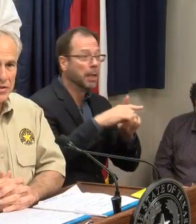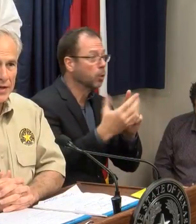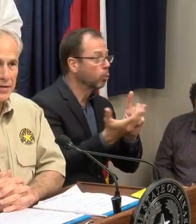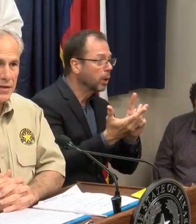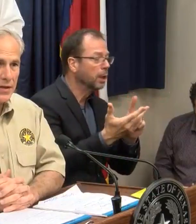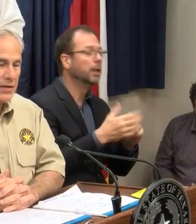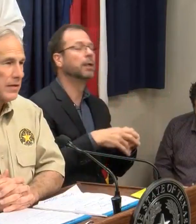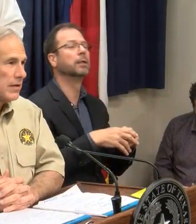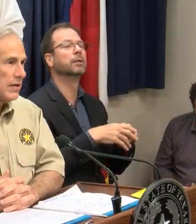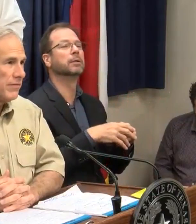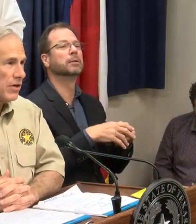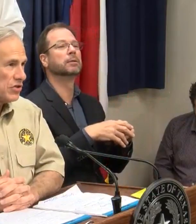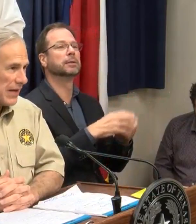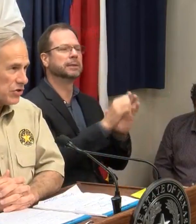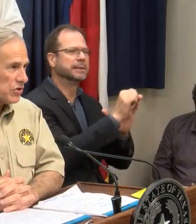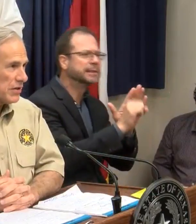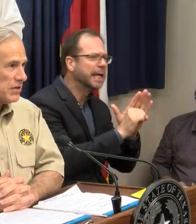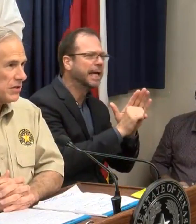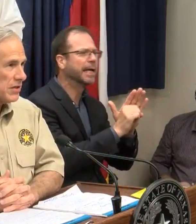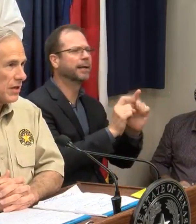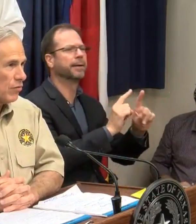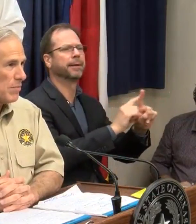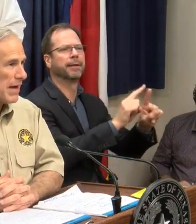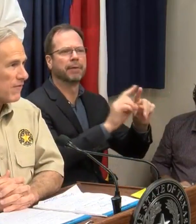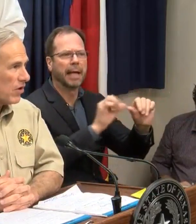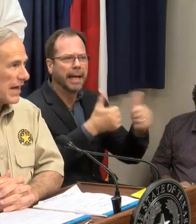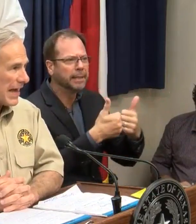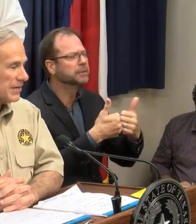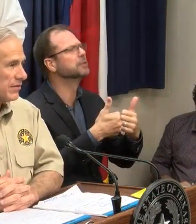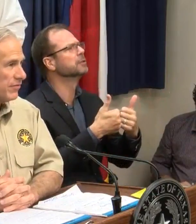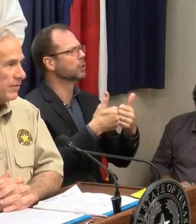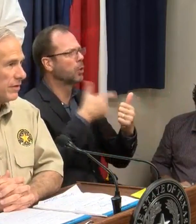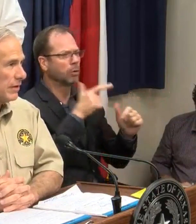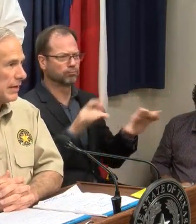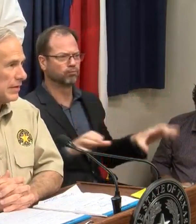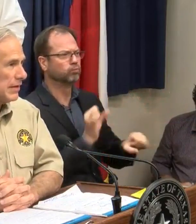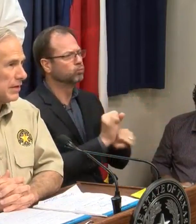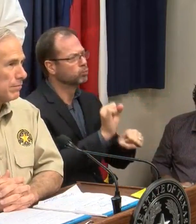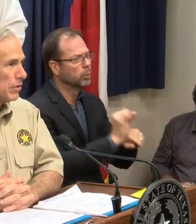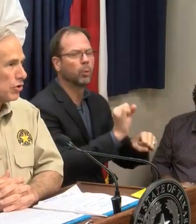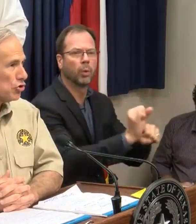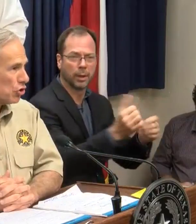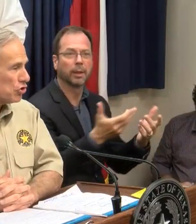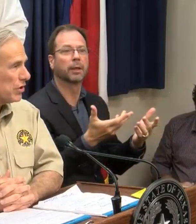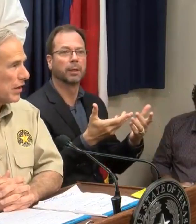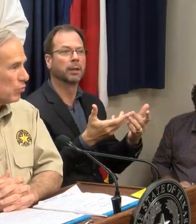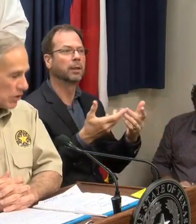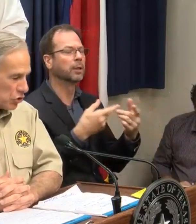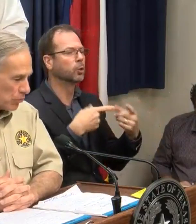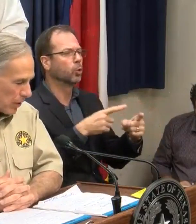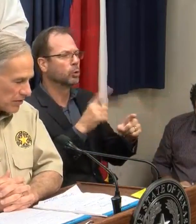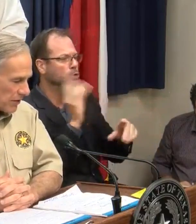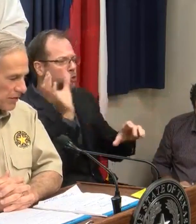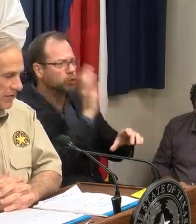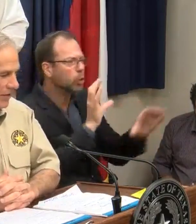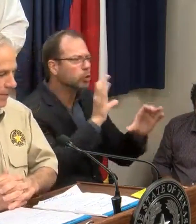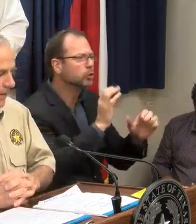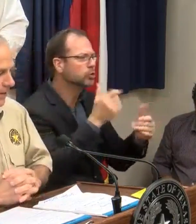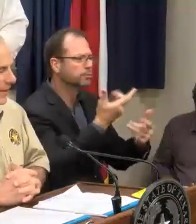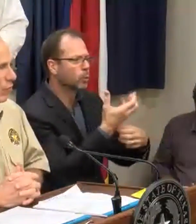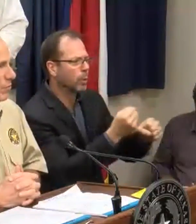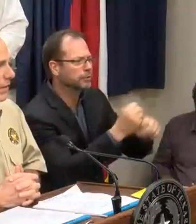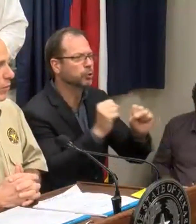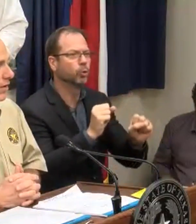state and various agencies remain very active in the search and rescue process.